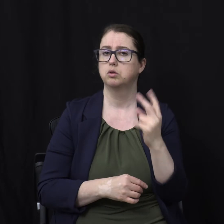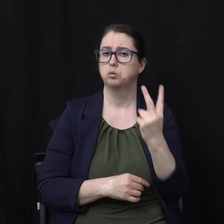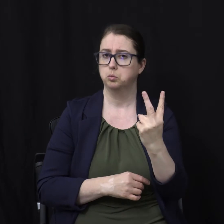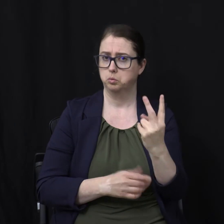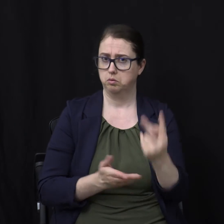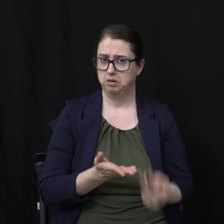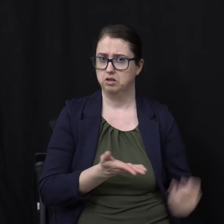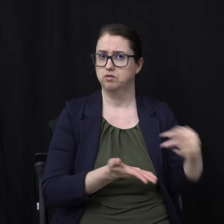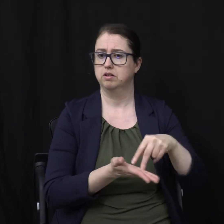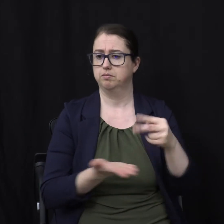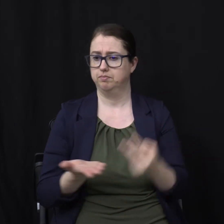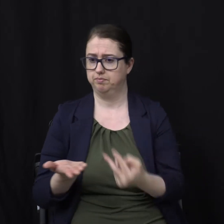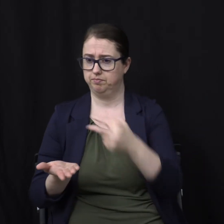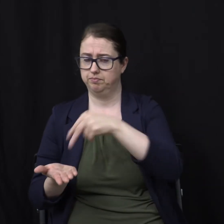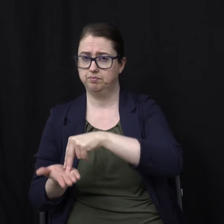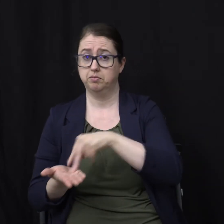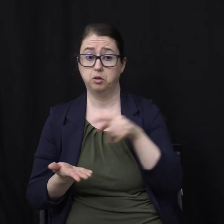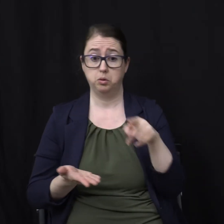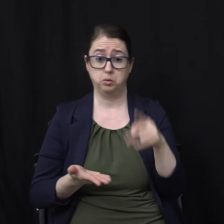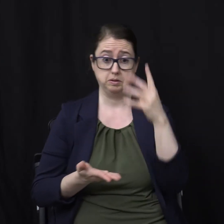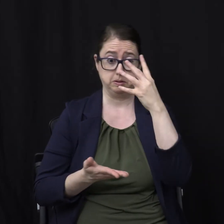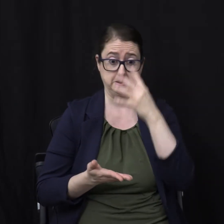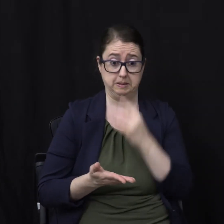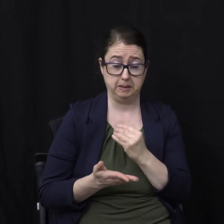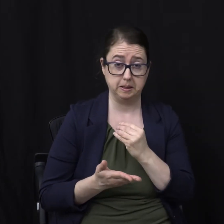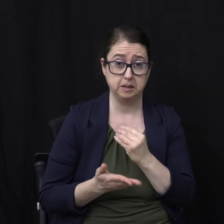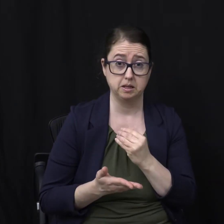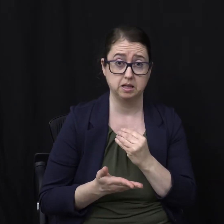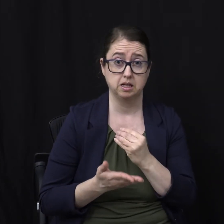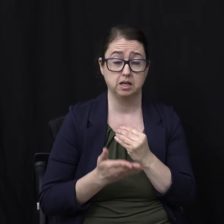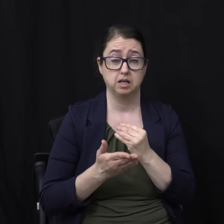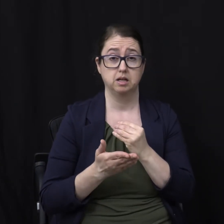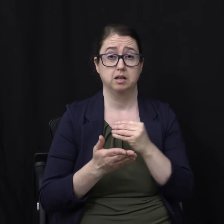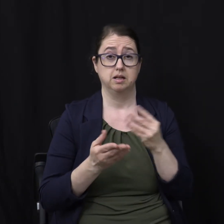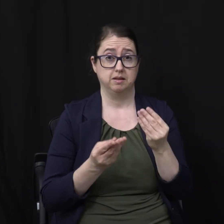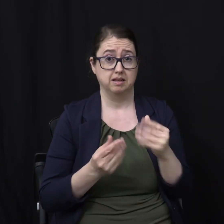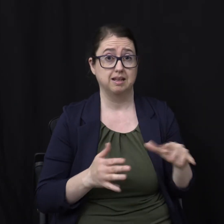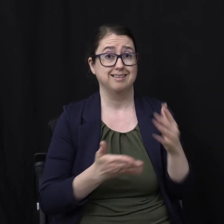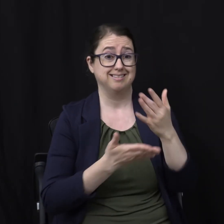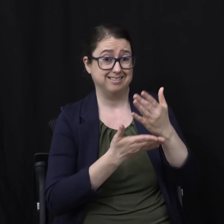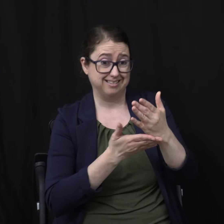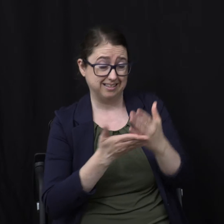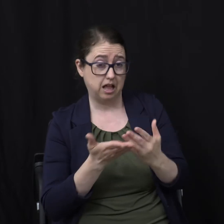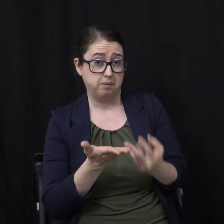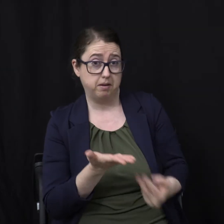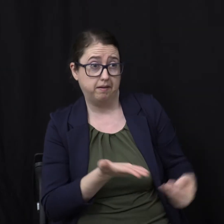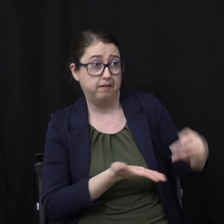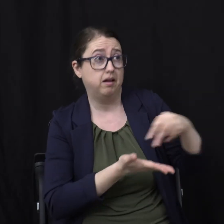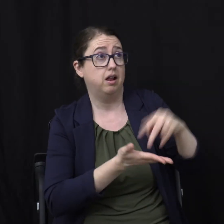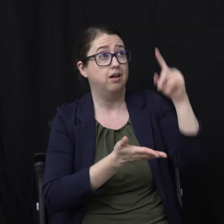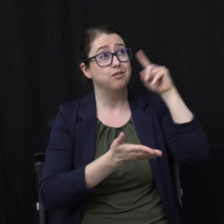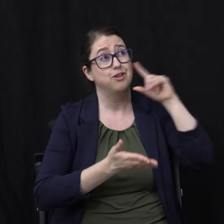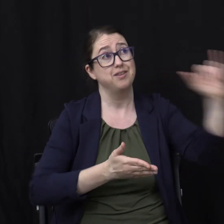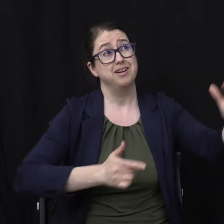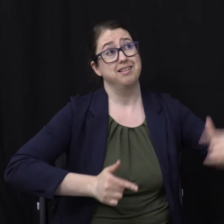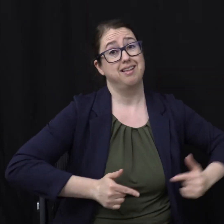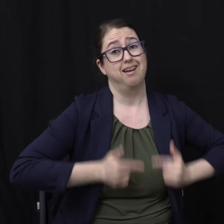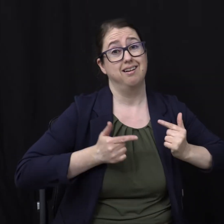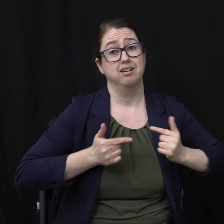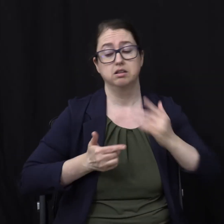It says that Those who are sleeping In the dust Will arise Some will arise To everlasting life And some to shame And